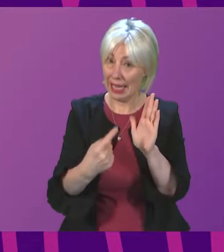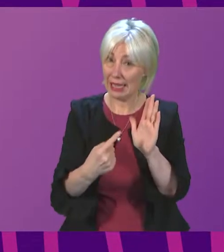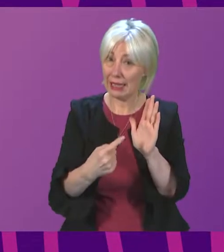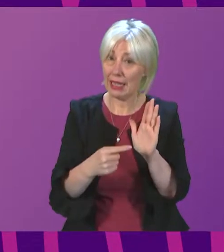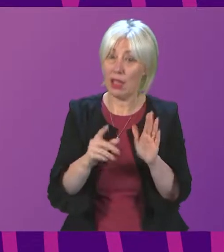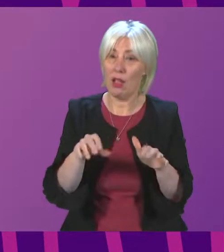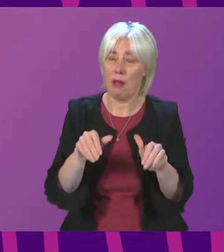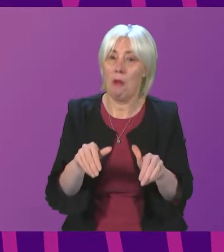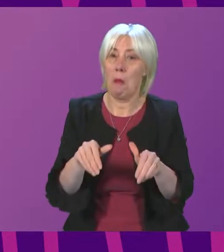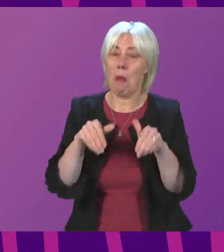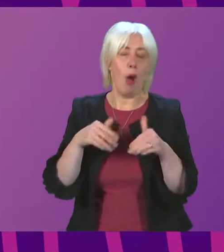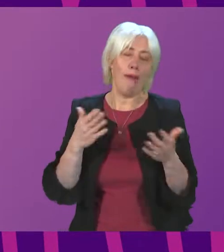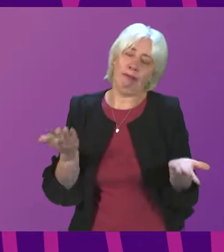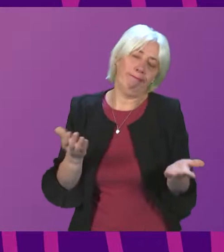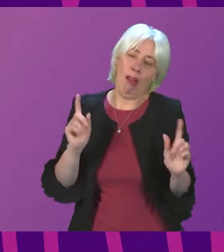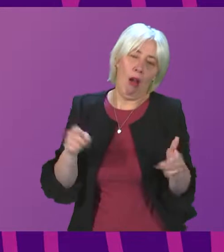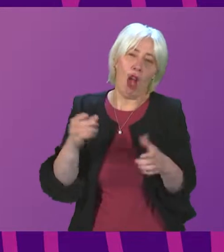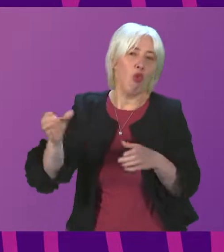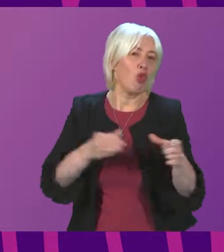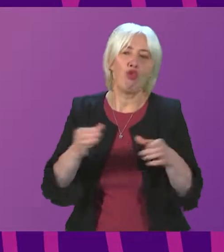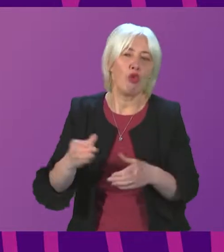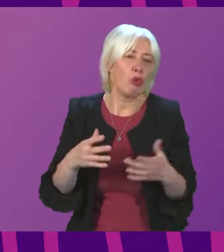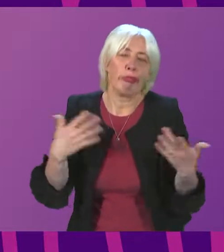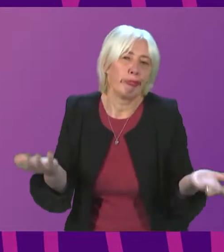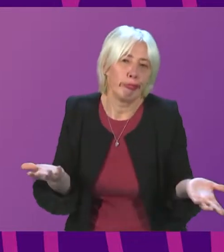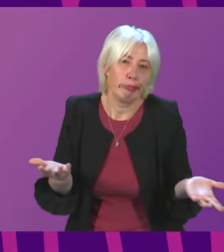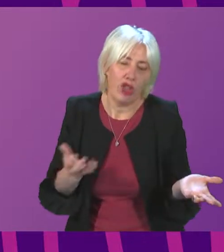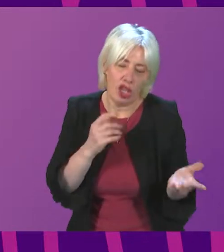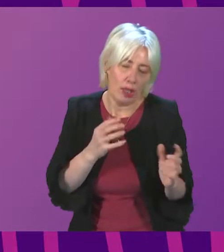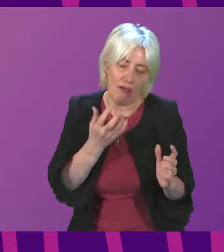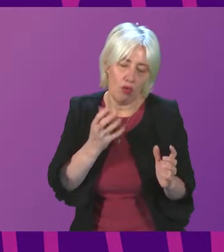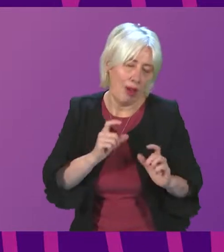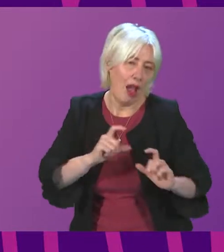stepping back. If they can't recruit, they're saying they're going to continue as was.